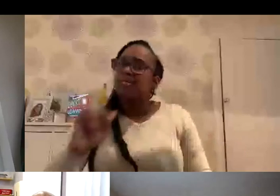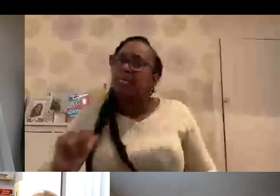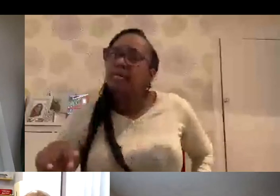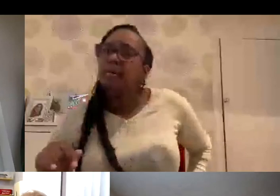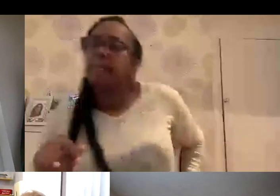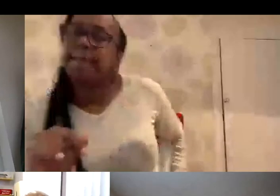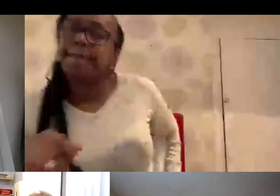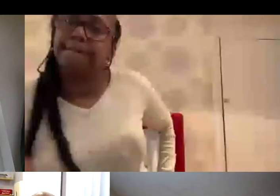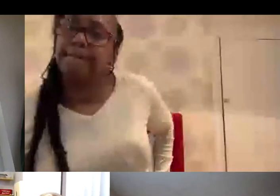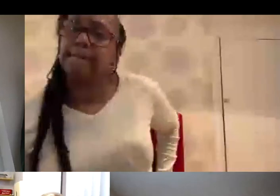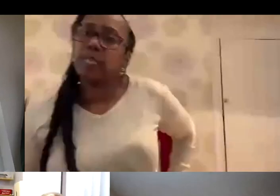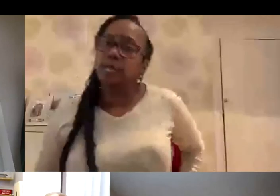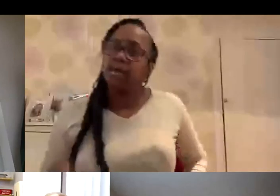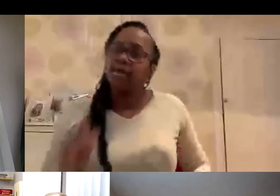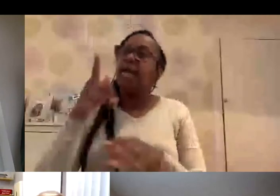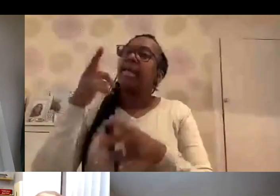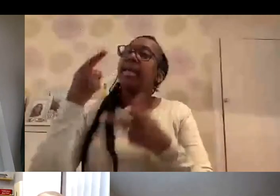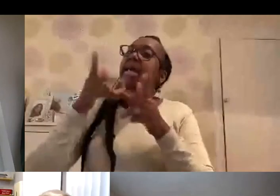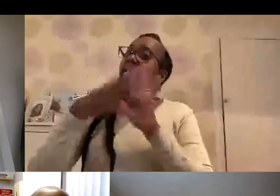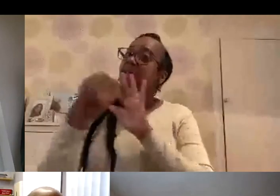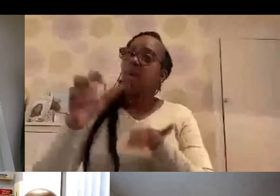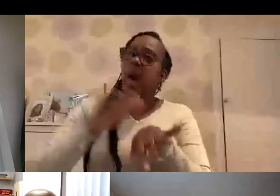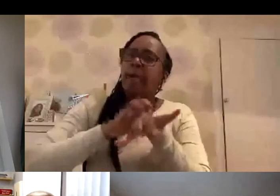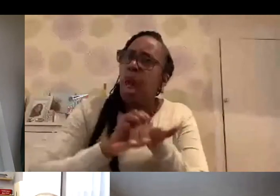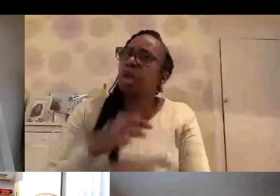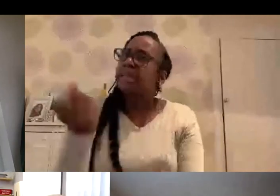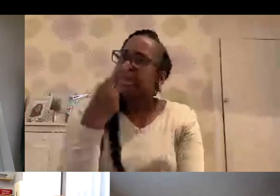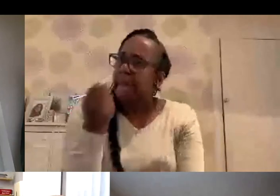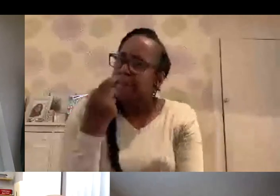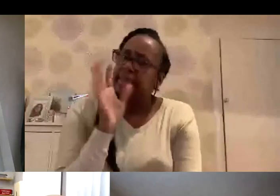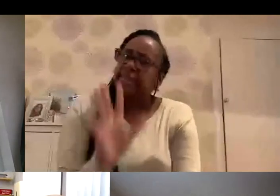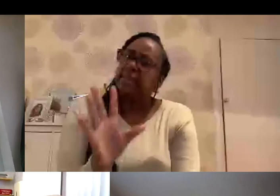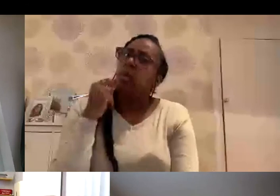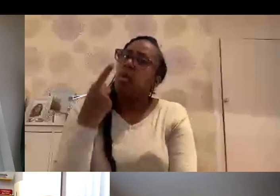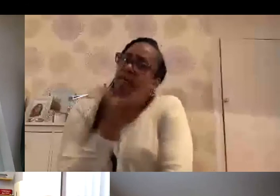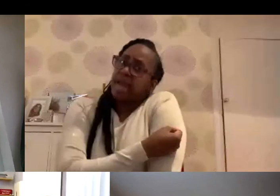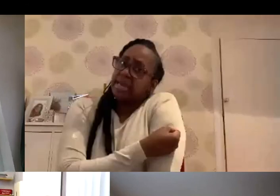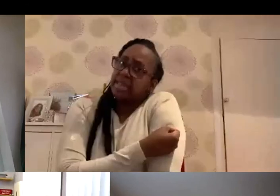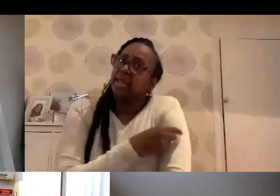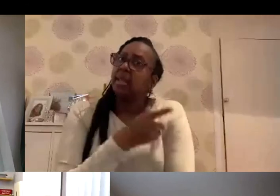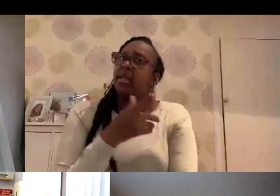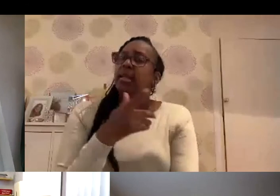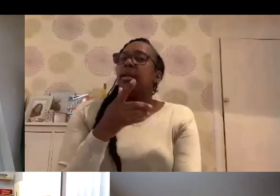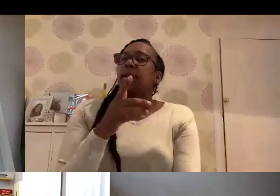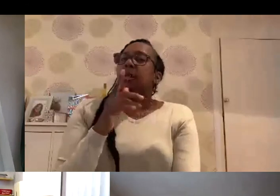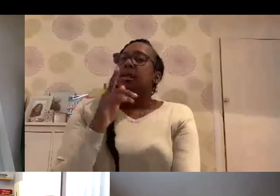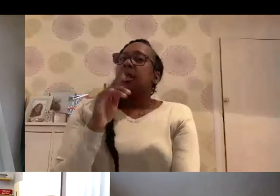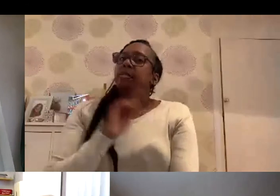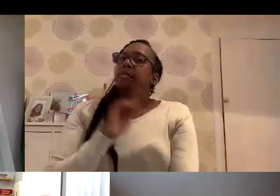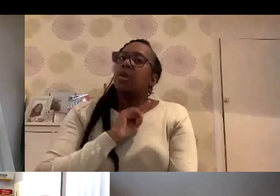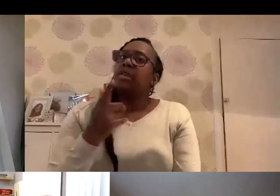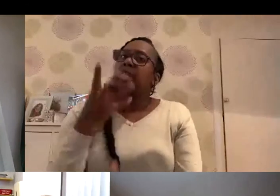is, is a lot of the time when people are allergic to medication or vaccines, it's usually because that medication or vaccine